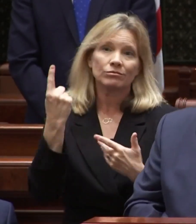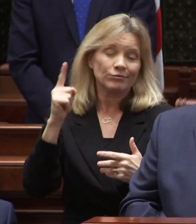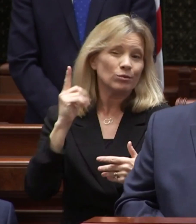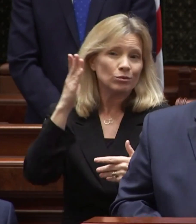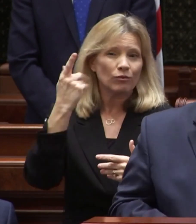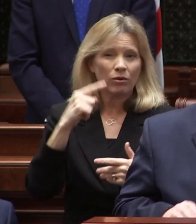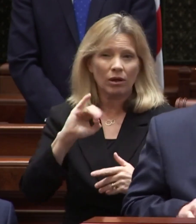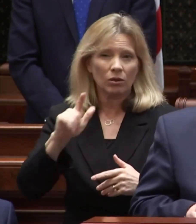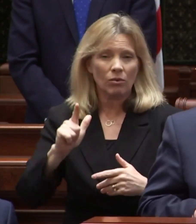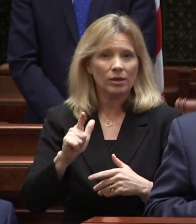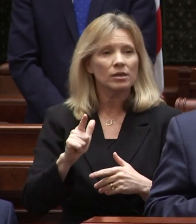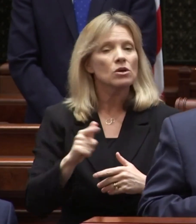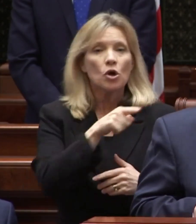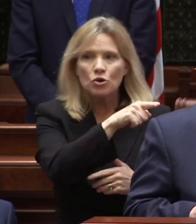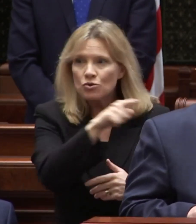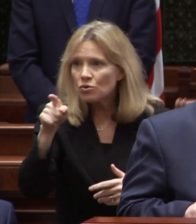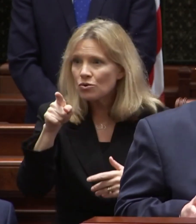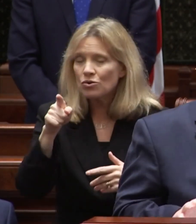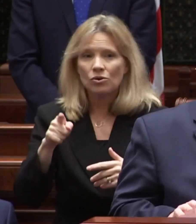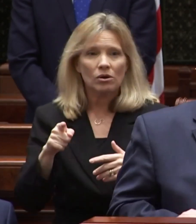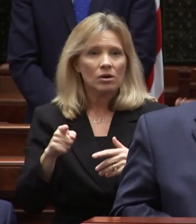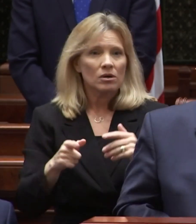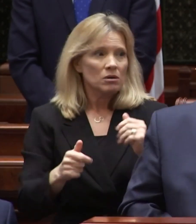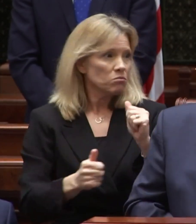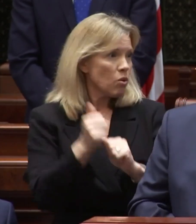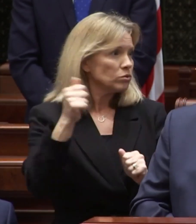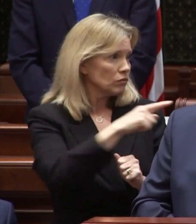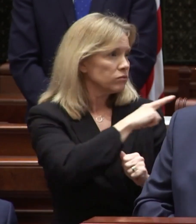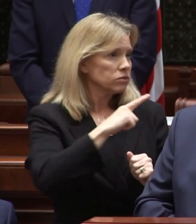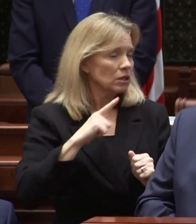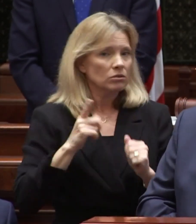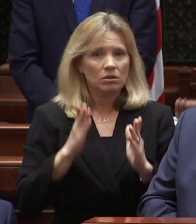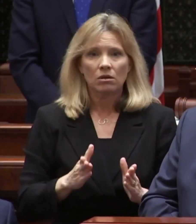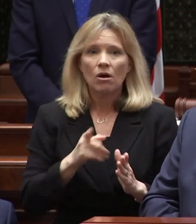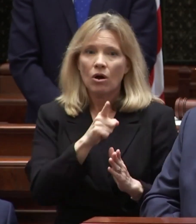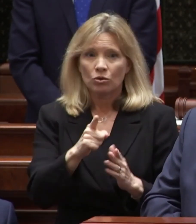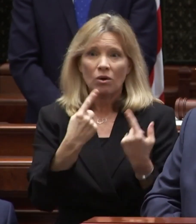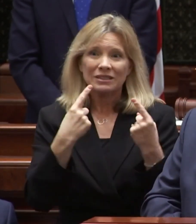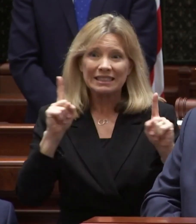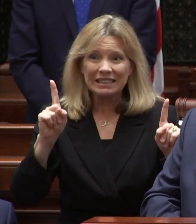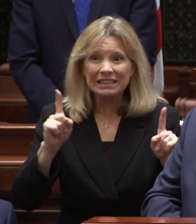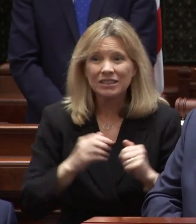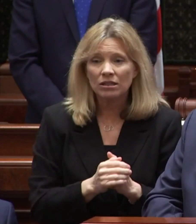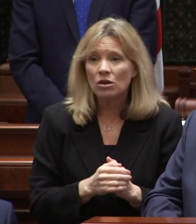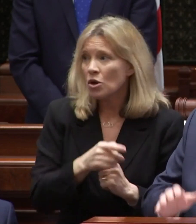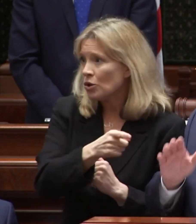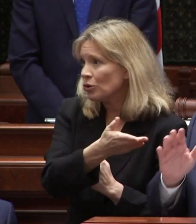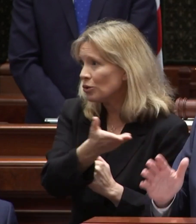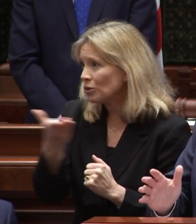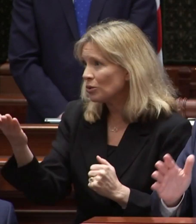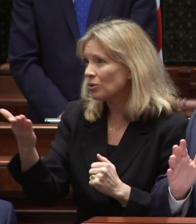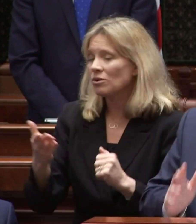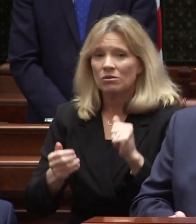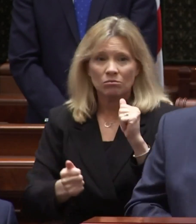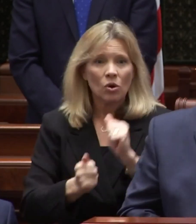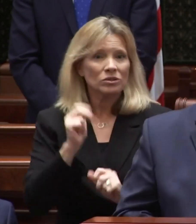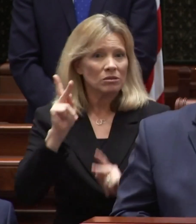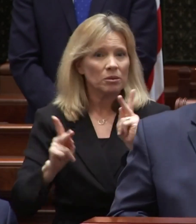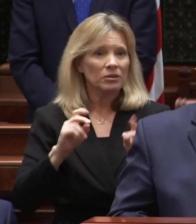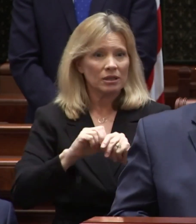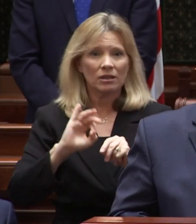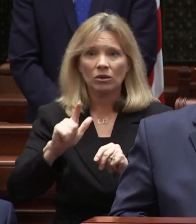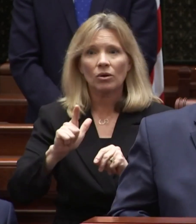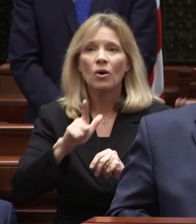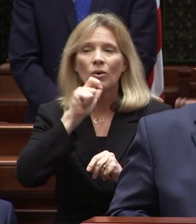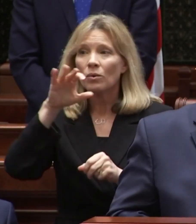you the majority of the general assembly are succeeding you the majority of the people